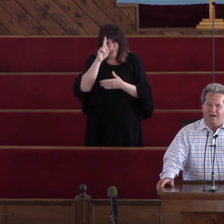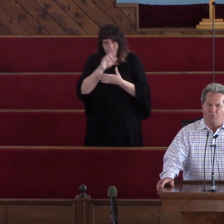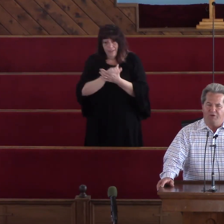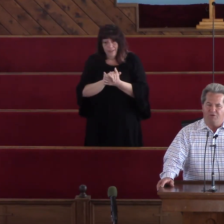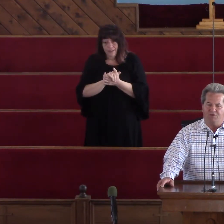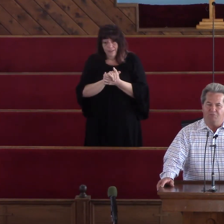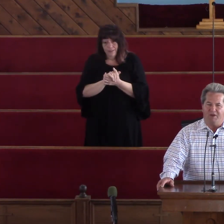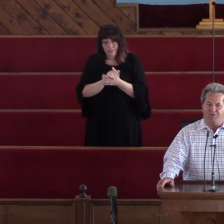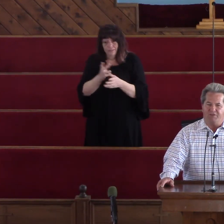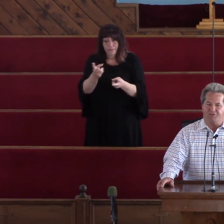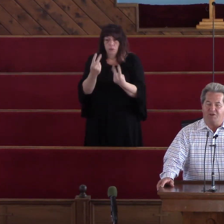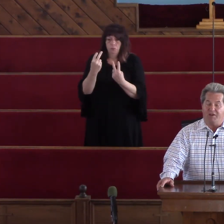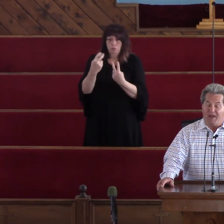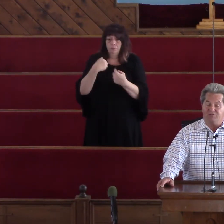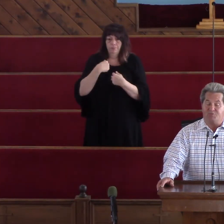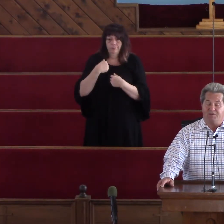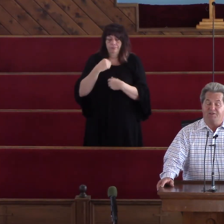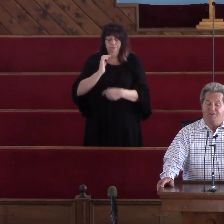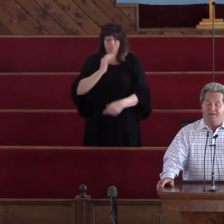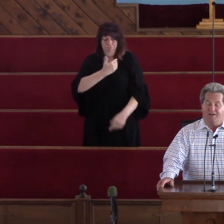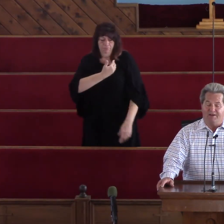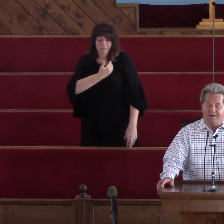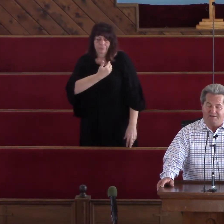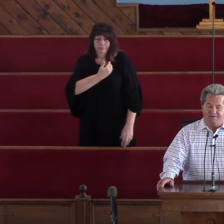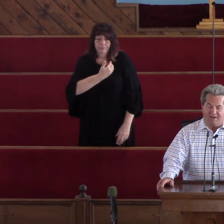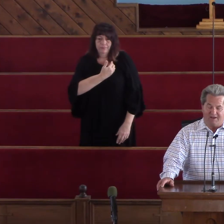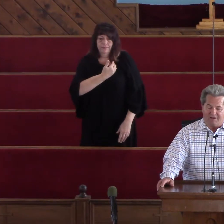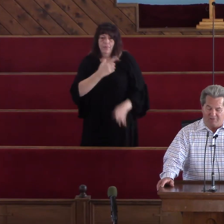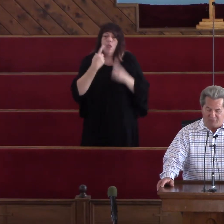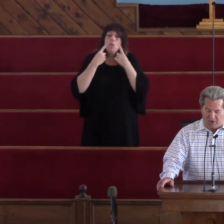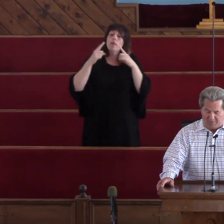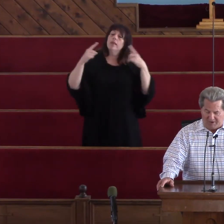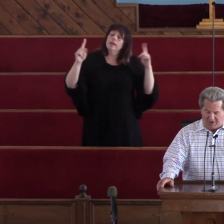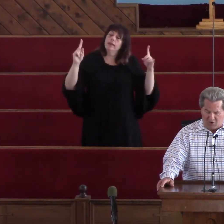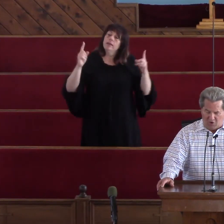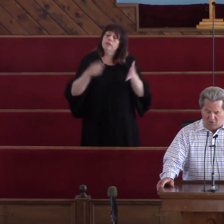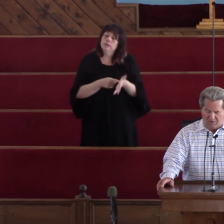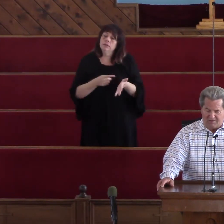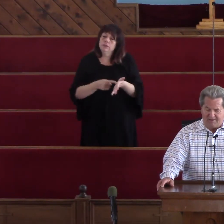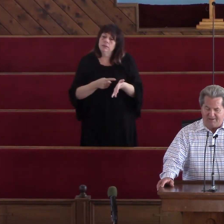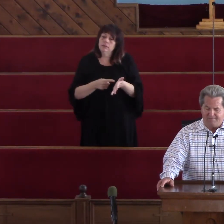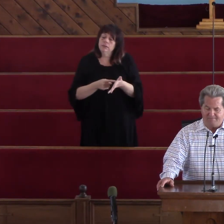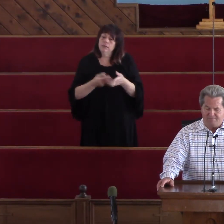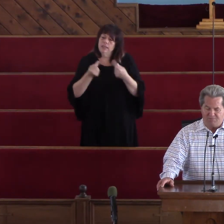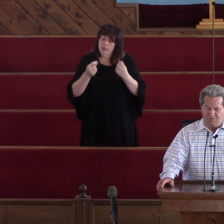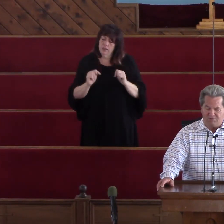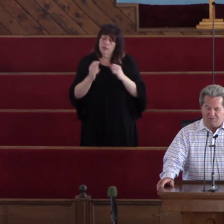I will make this announcement And I'll try to make a call